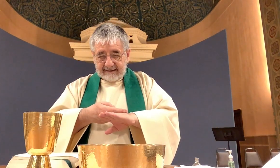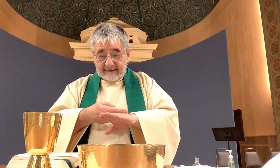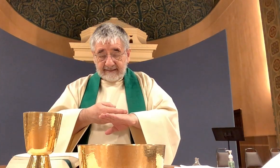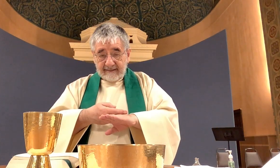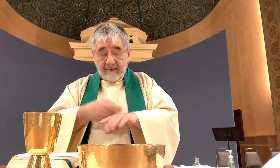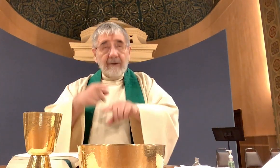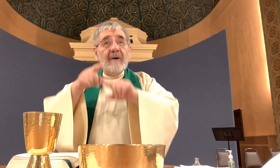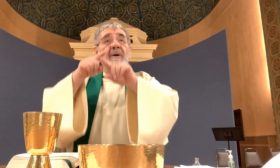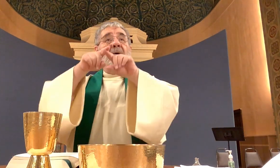lord